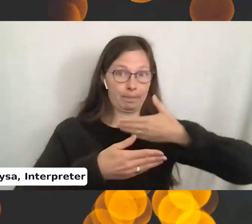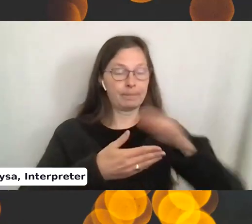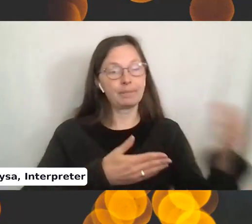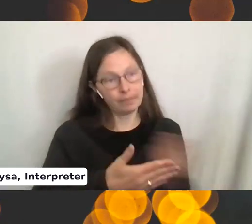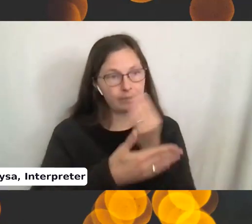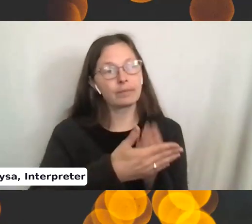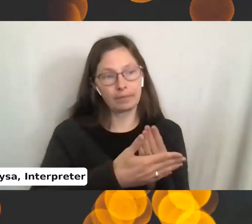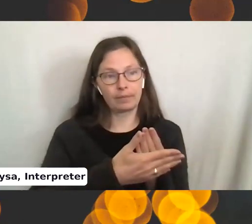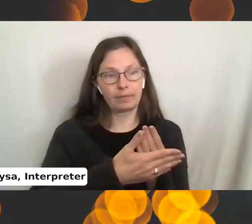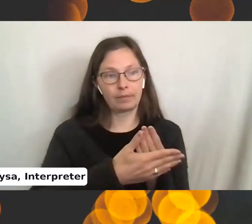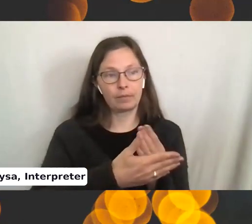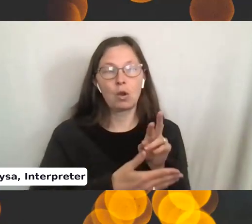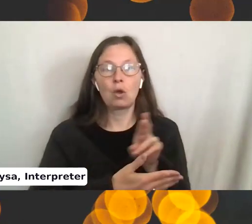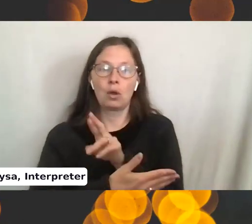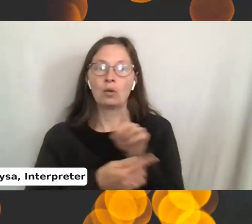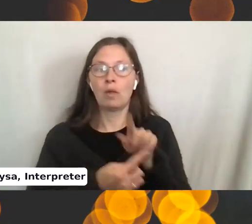You're to go right to left.